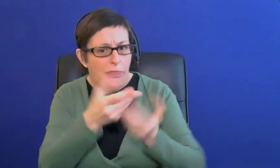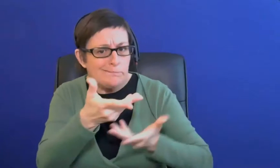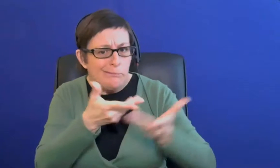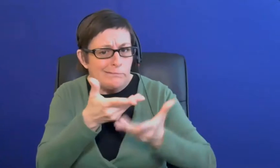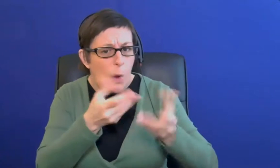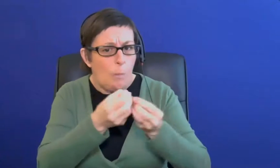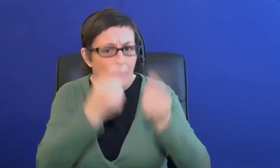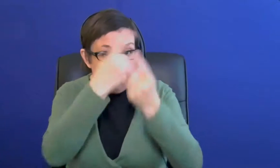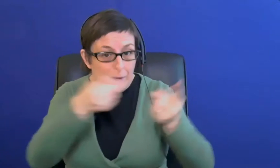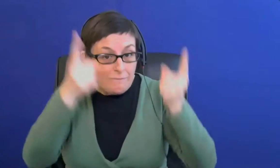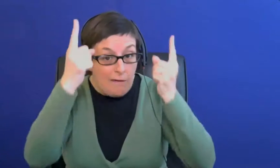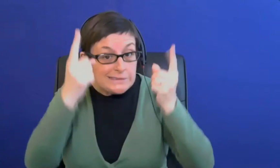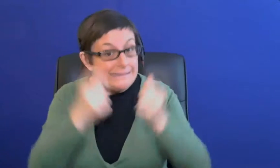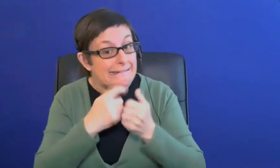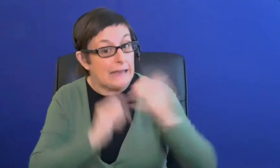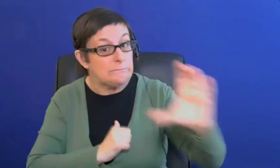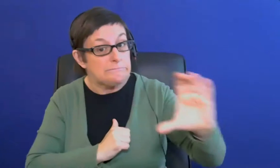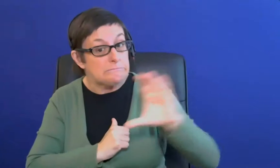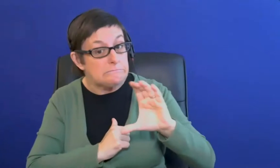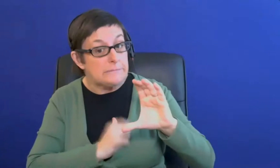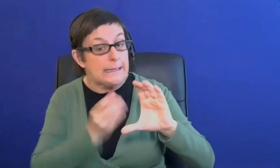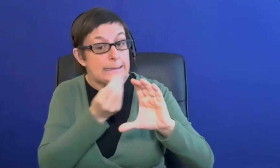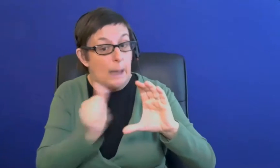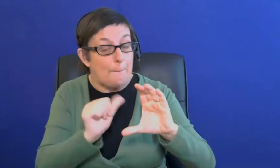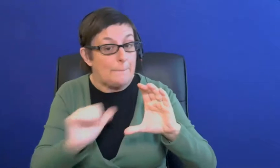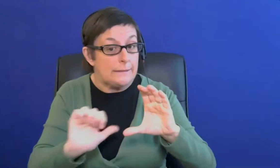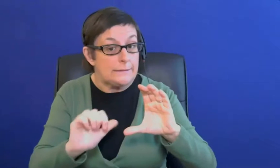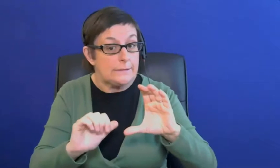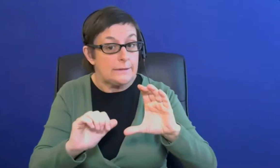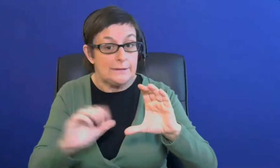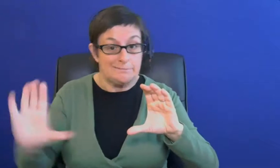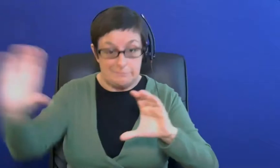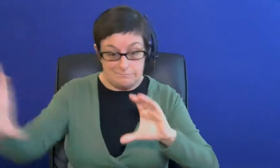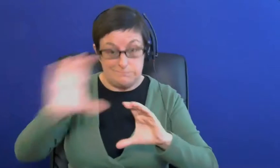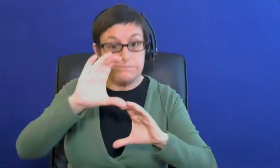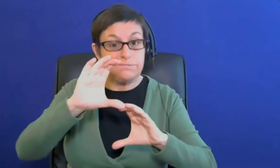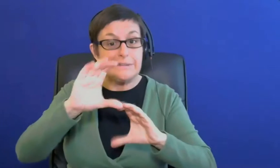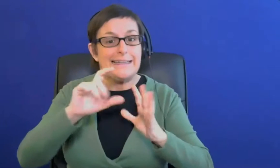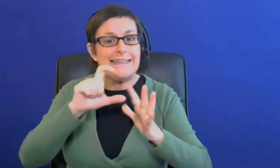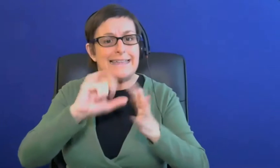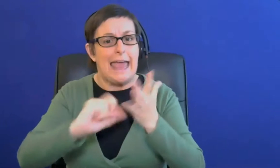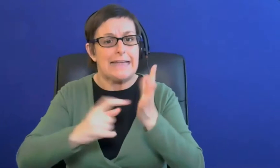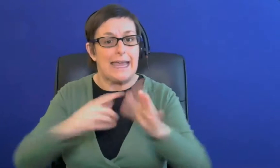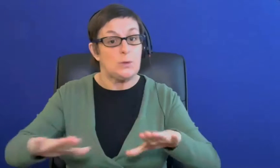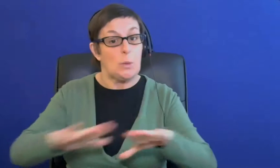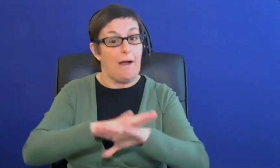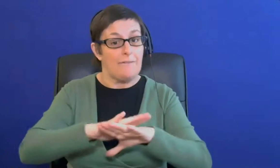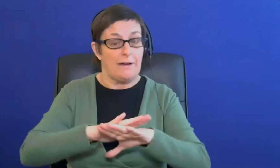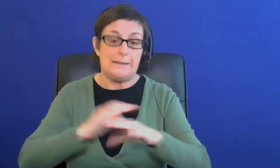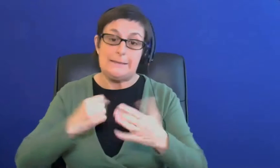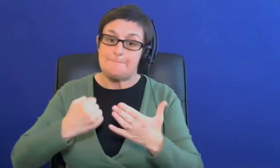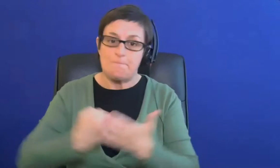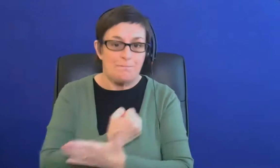and see what support they might be able to to put in place to help you cover cover that cost unfortunately